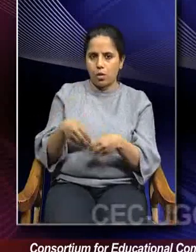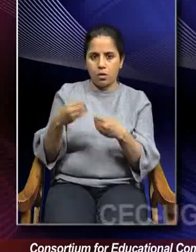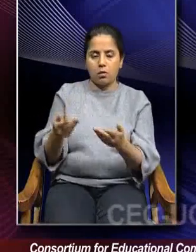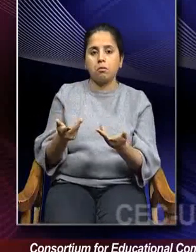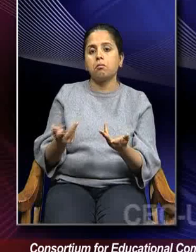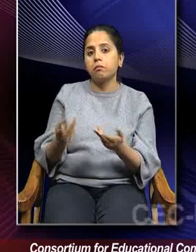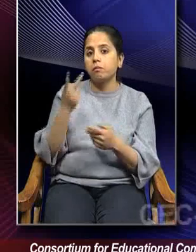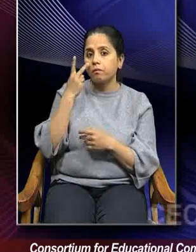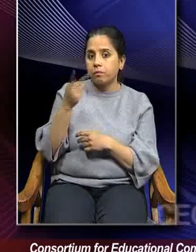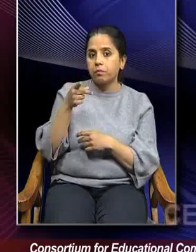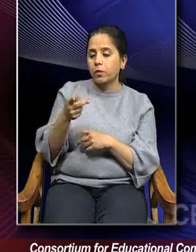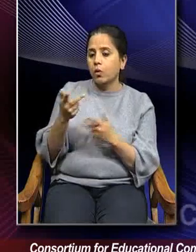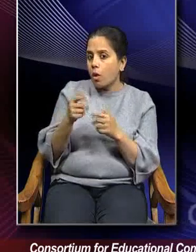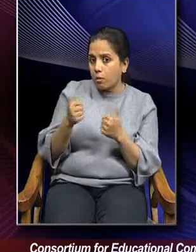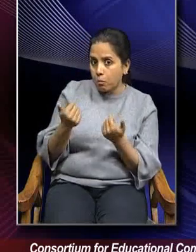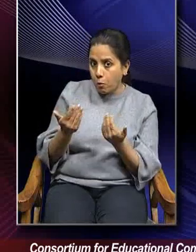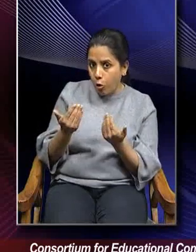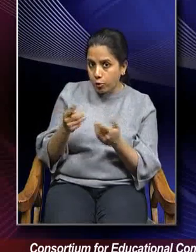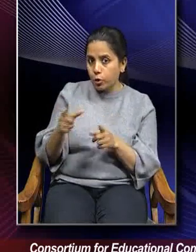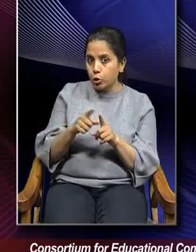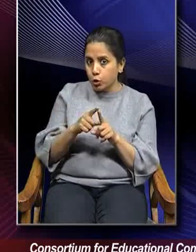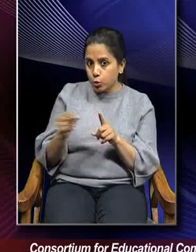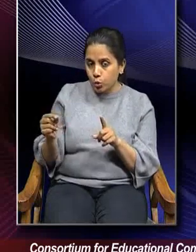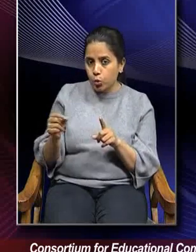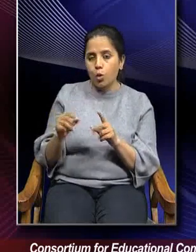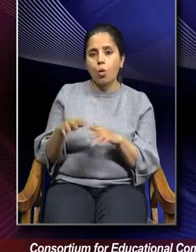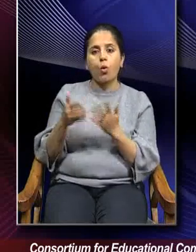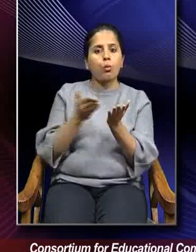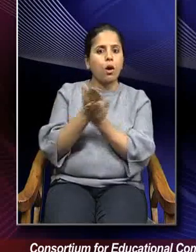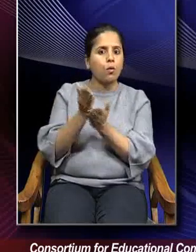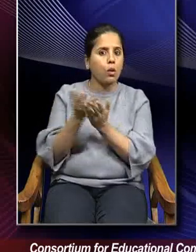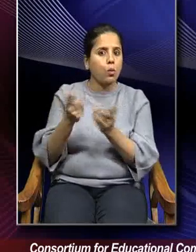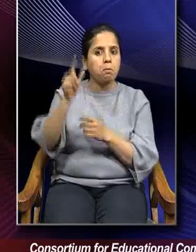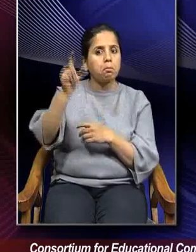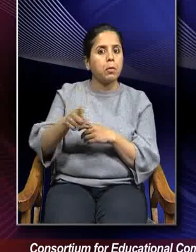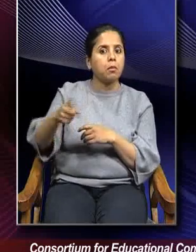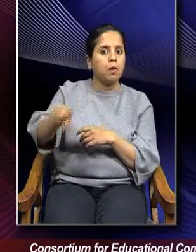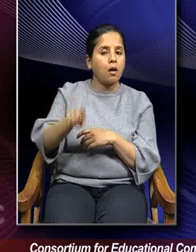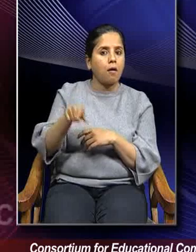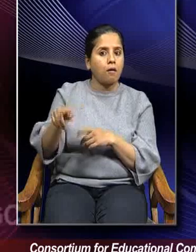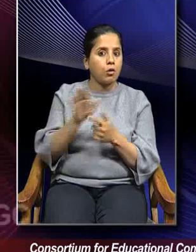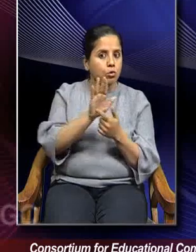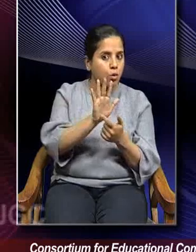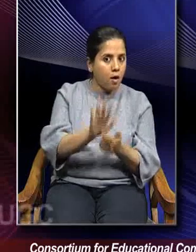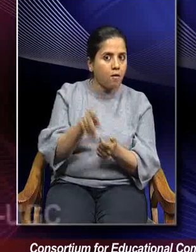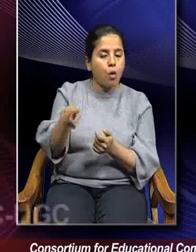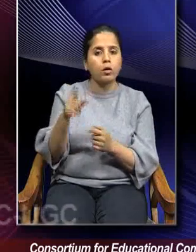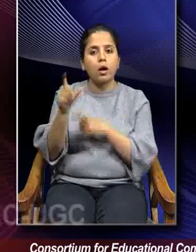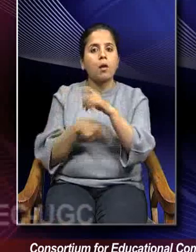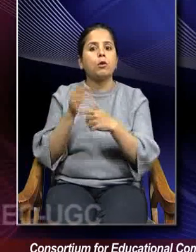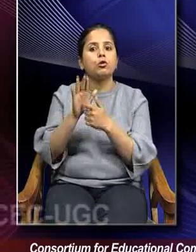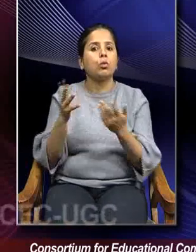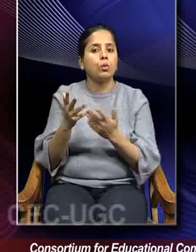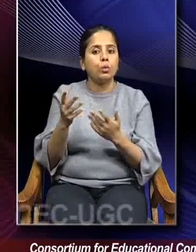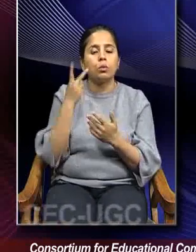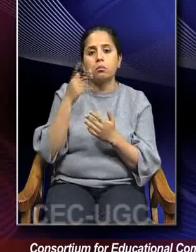was the aptness, what was the the way the employee presented or represented the company, to